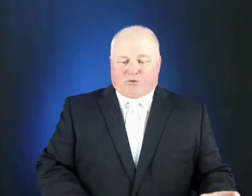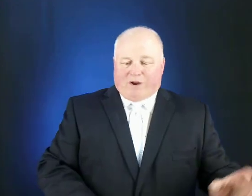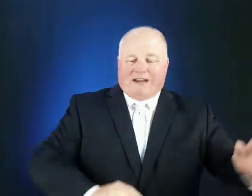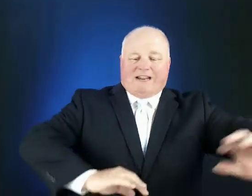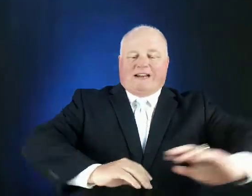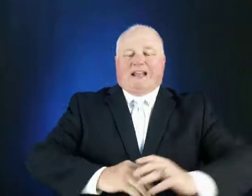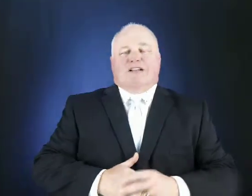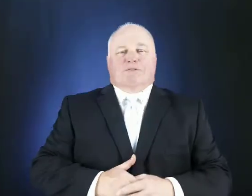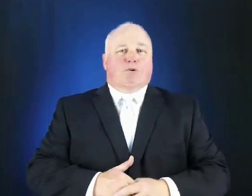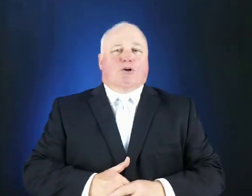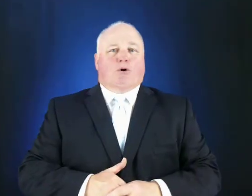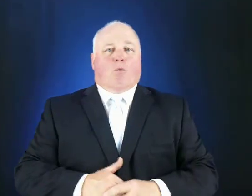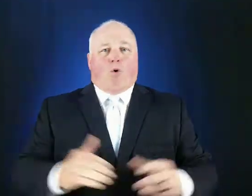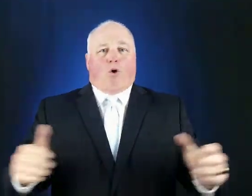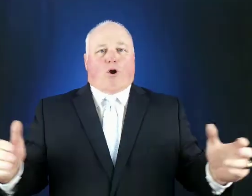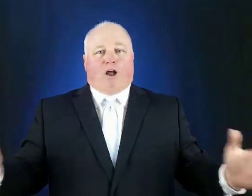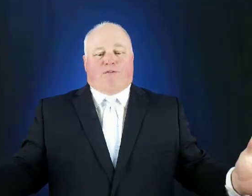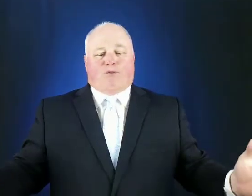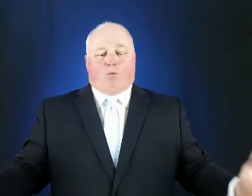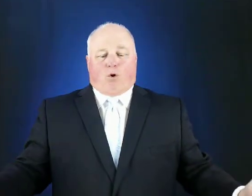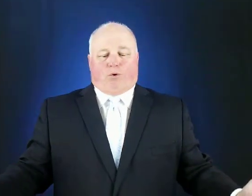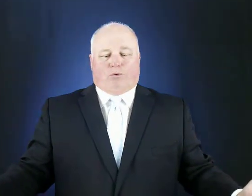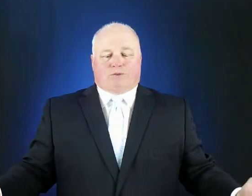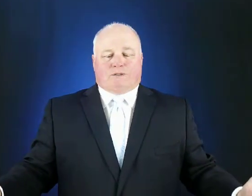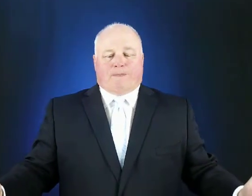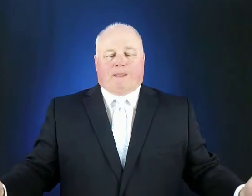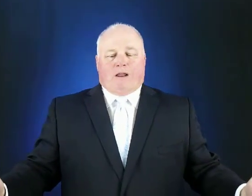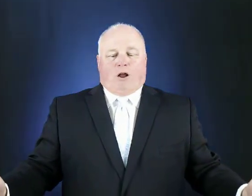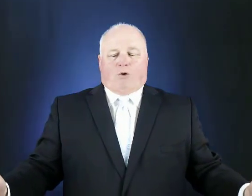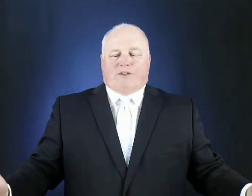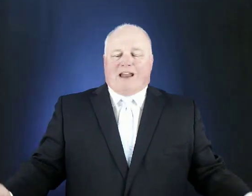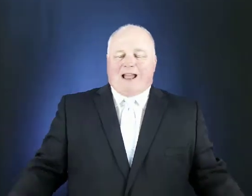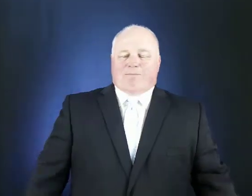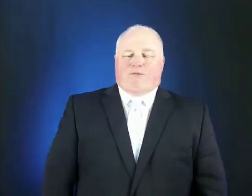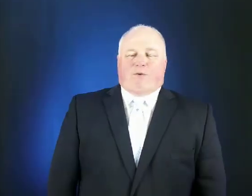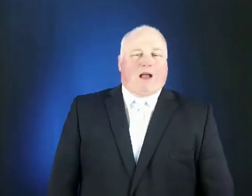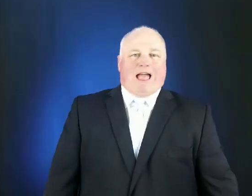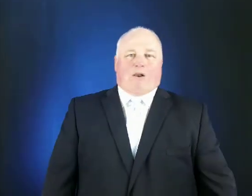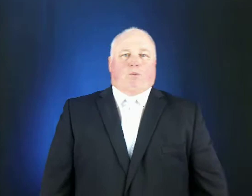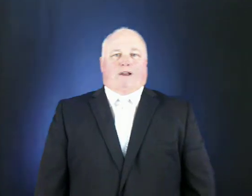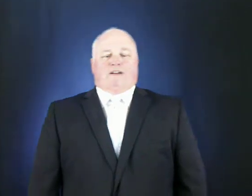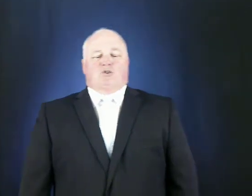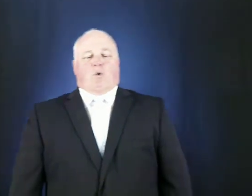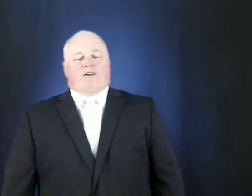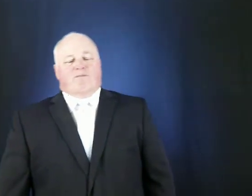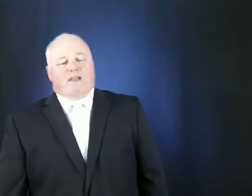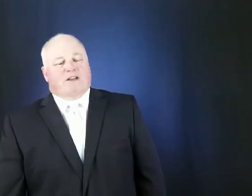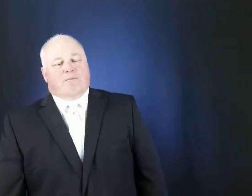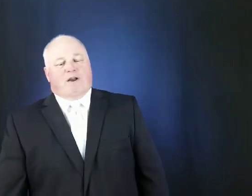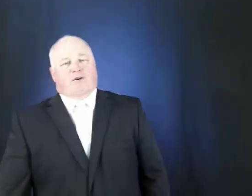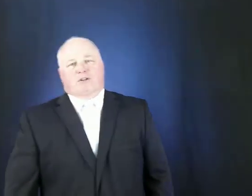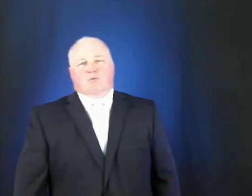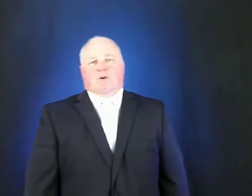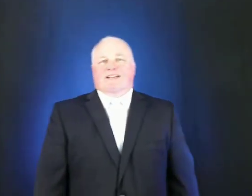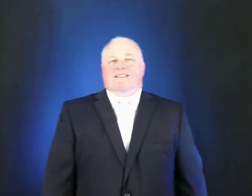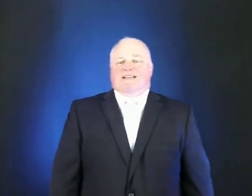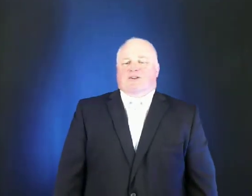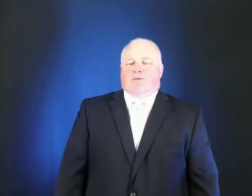reading his book War of the Worlds on the night before Halloween 12 million Americans were listening to the